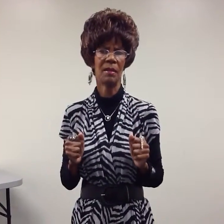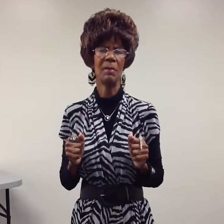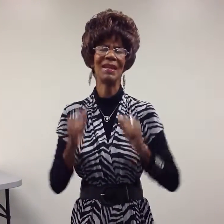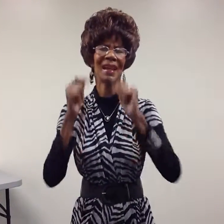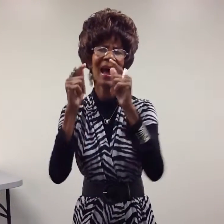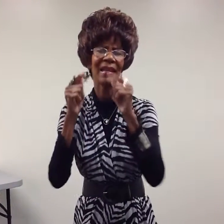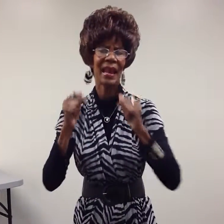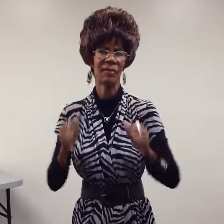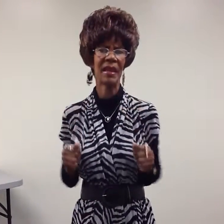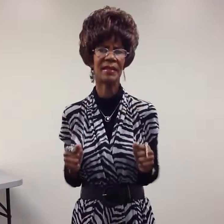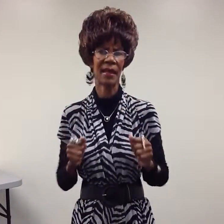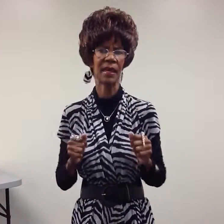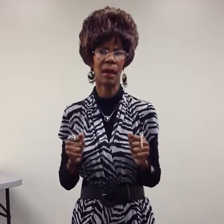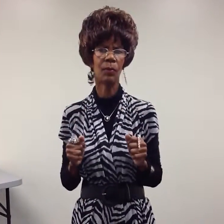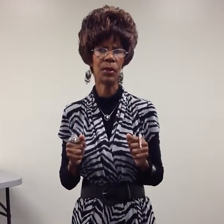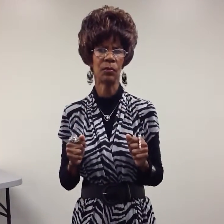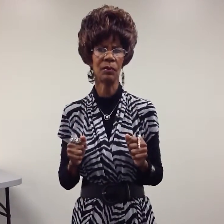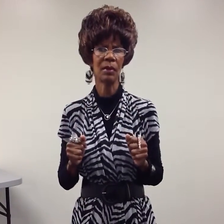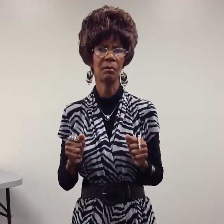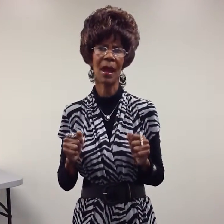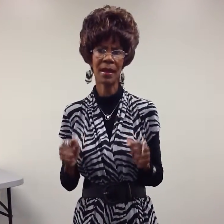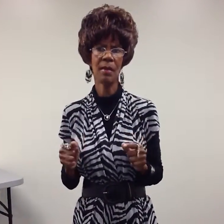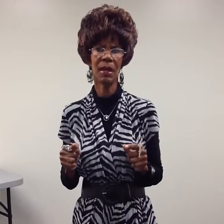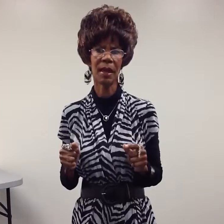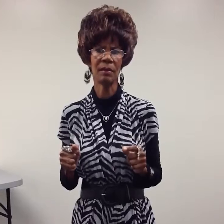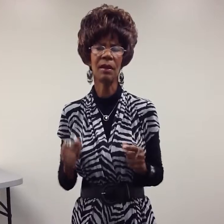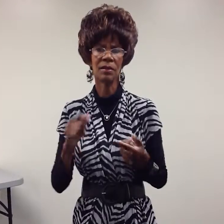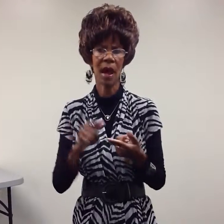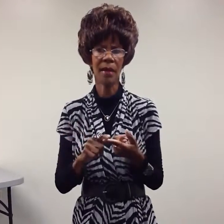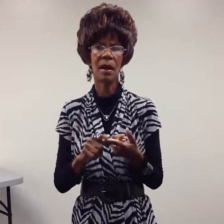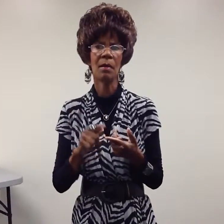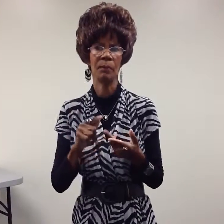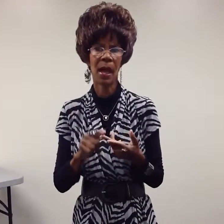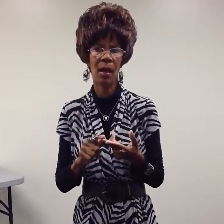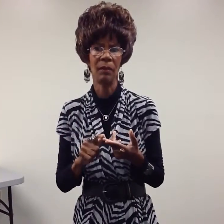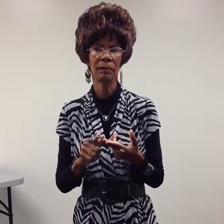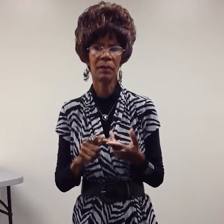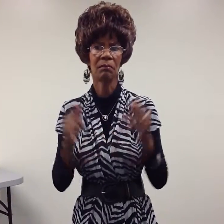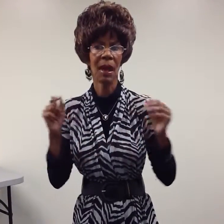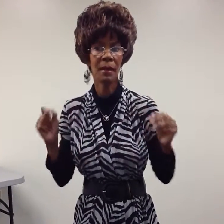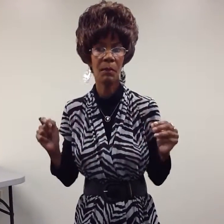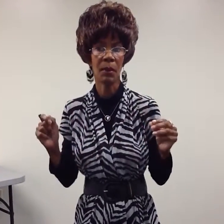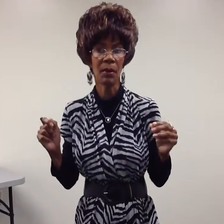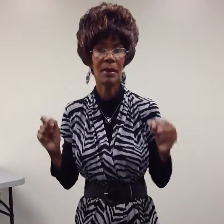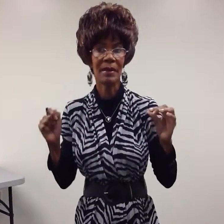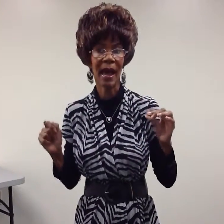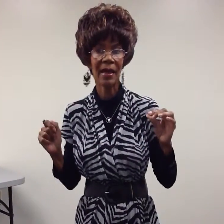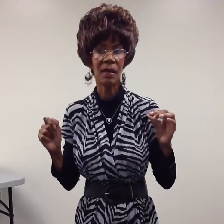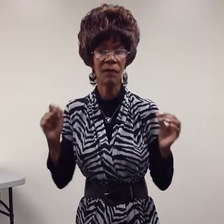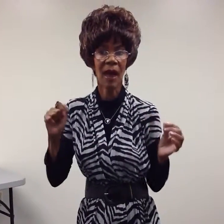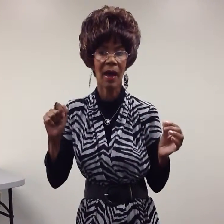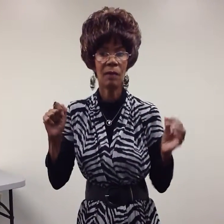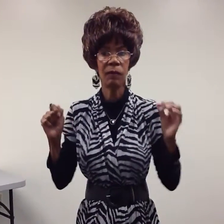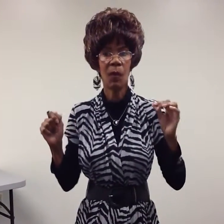because I have things that can help you. My name again, Donna Bell. My number. 954